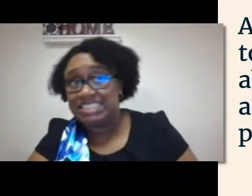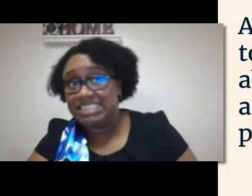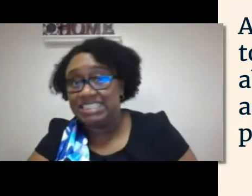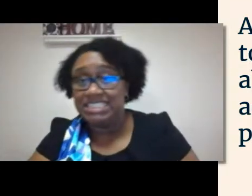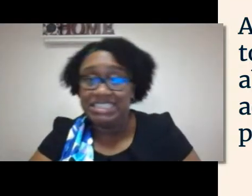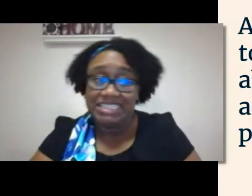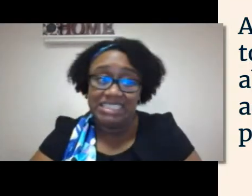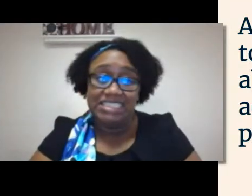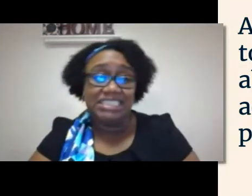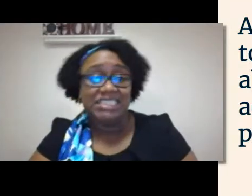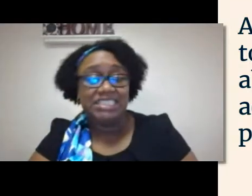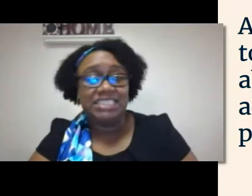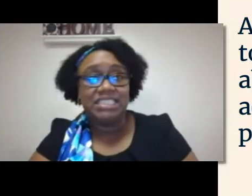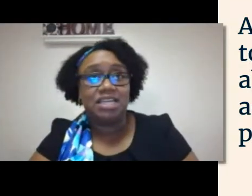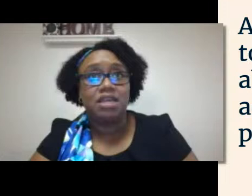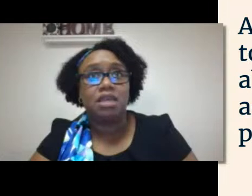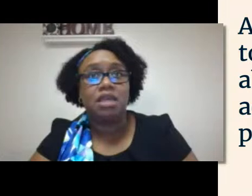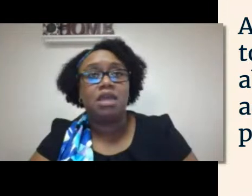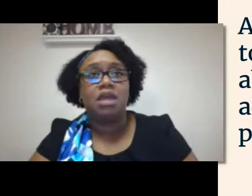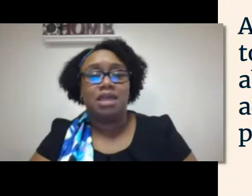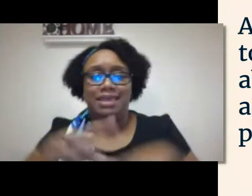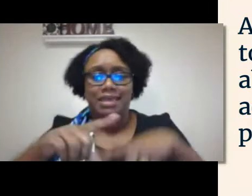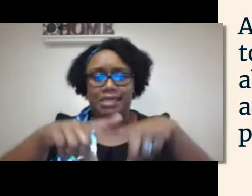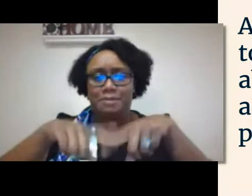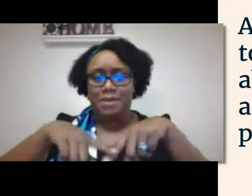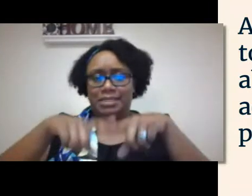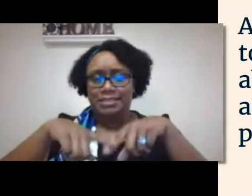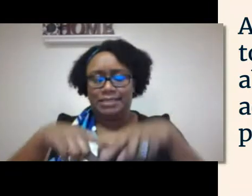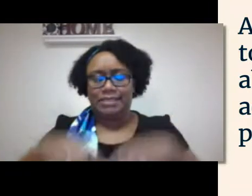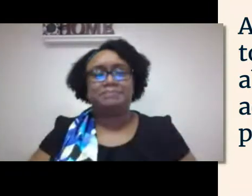programs? Yikes.